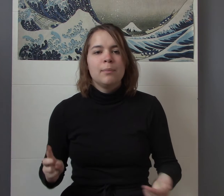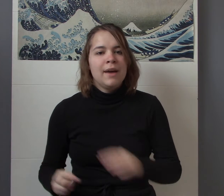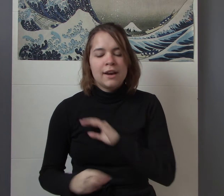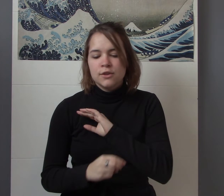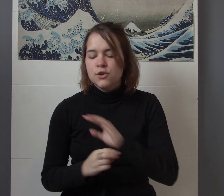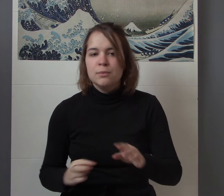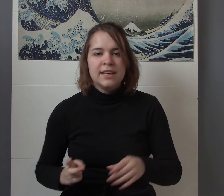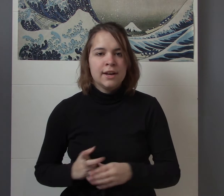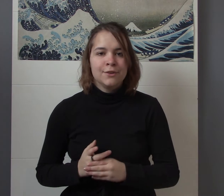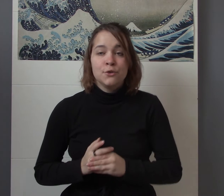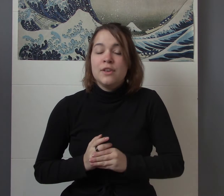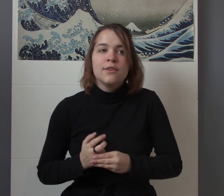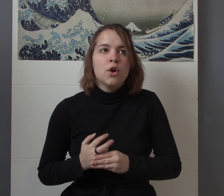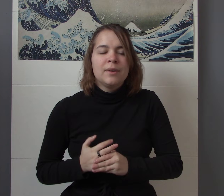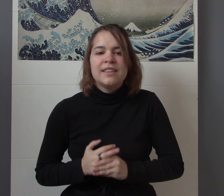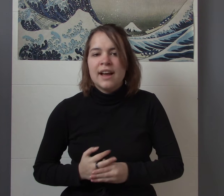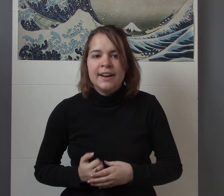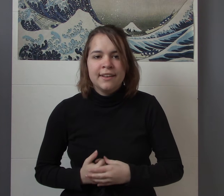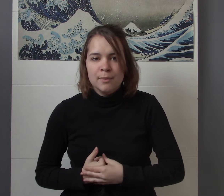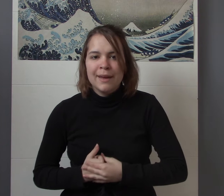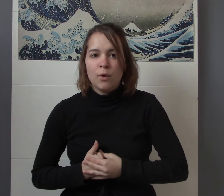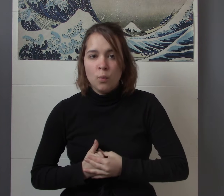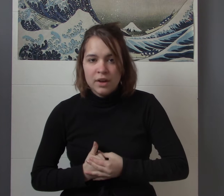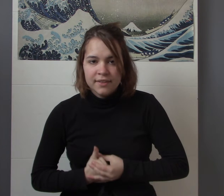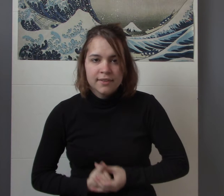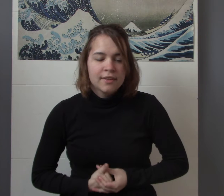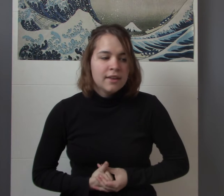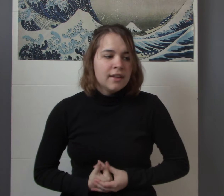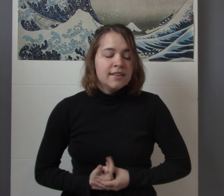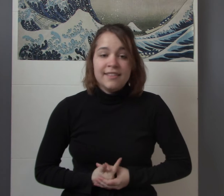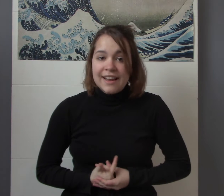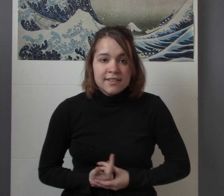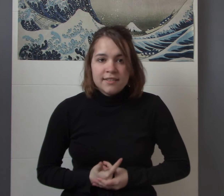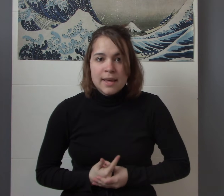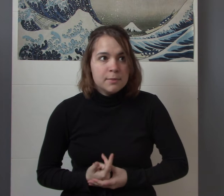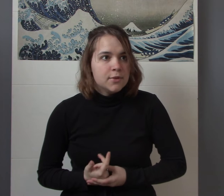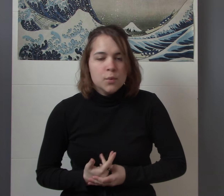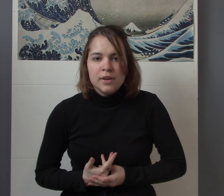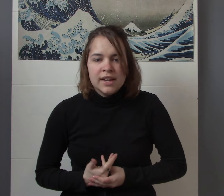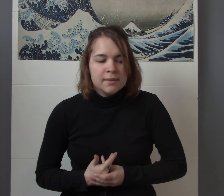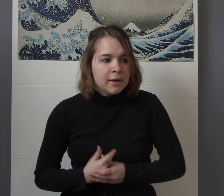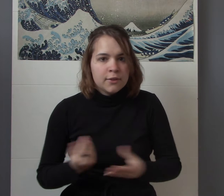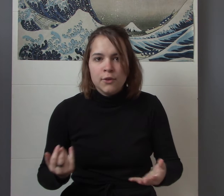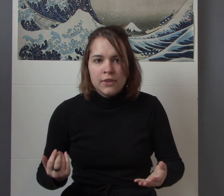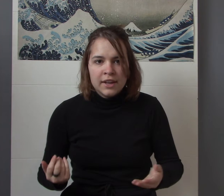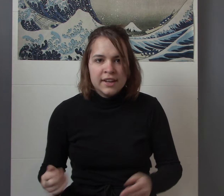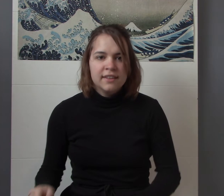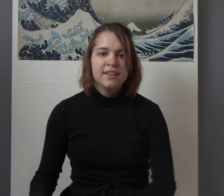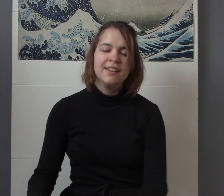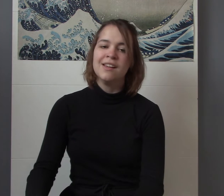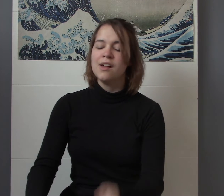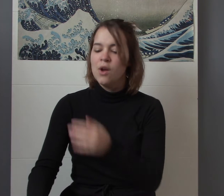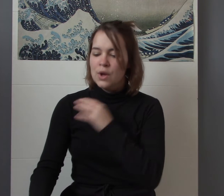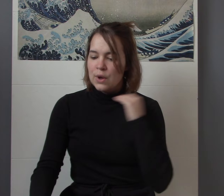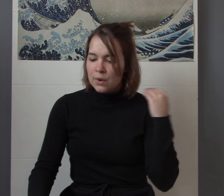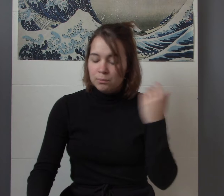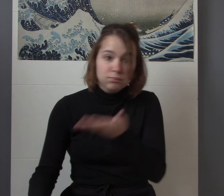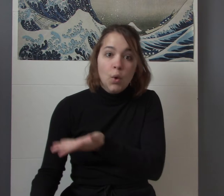back too many characters Nia's already died and come back once Zayn keeps doing it Pixel's done it Lloyd